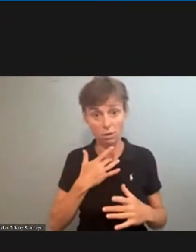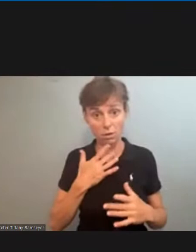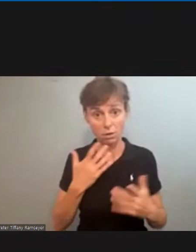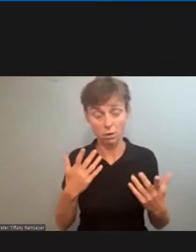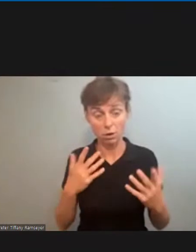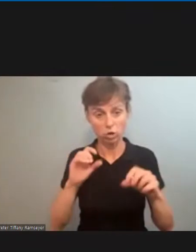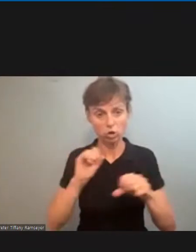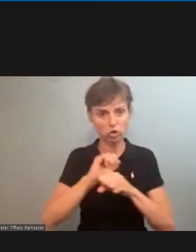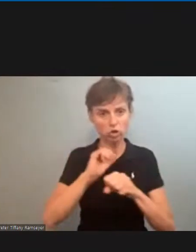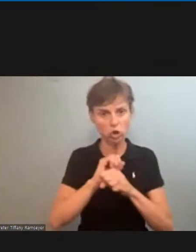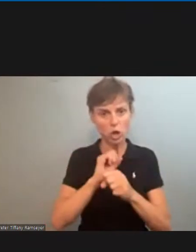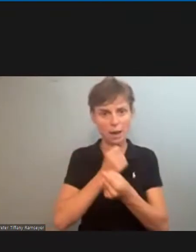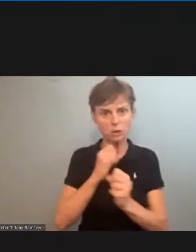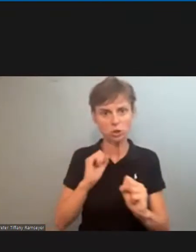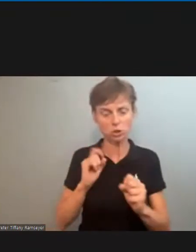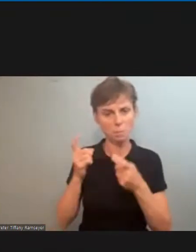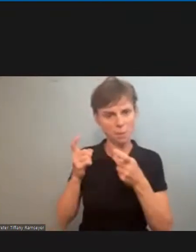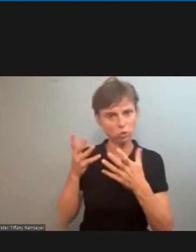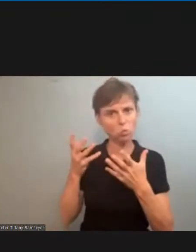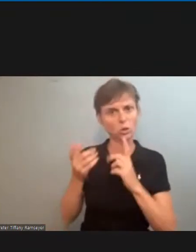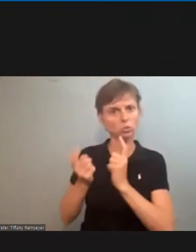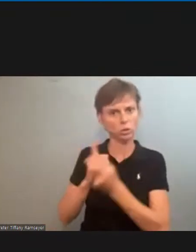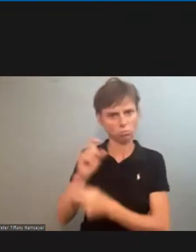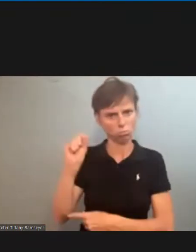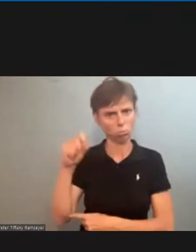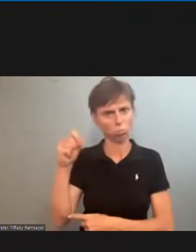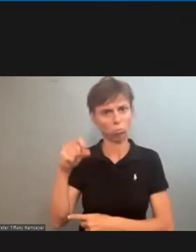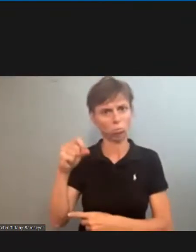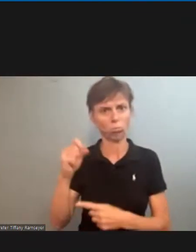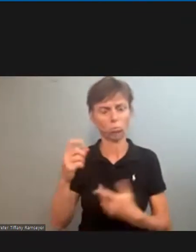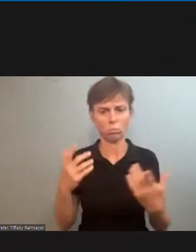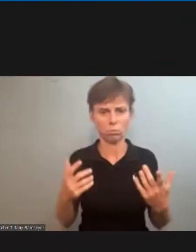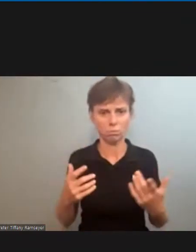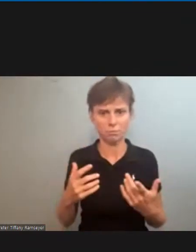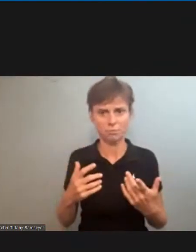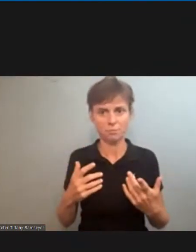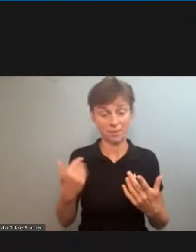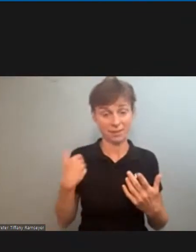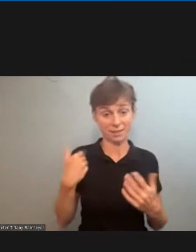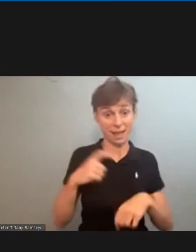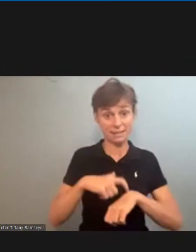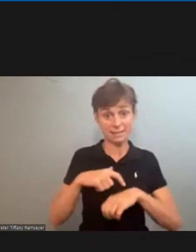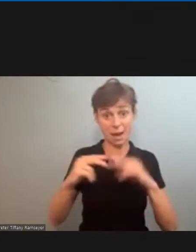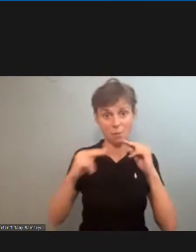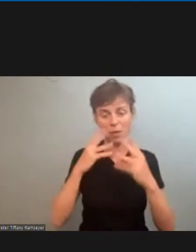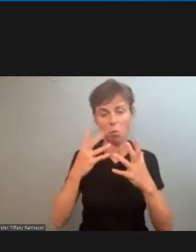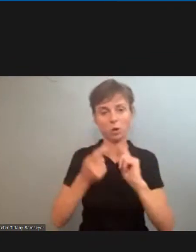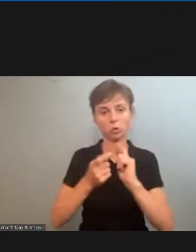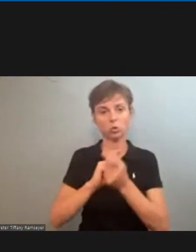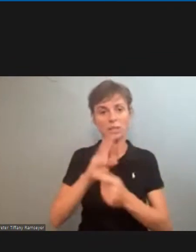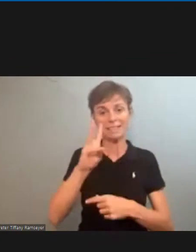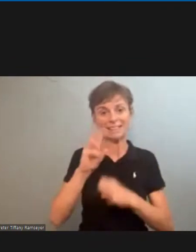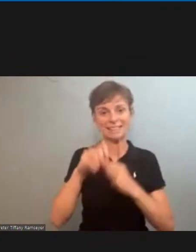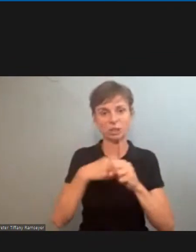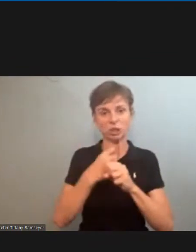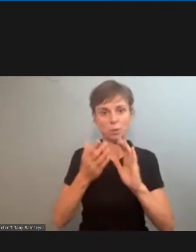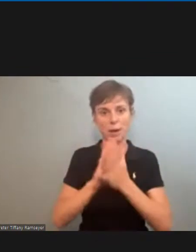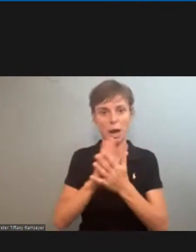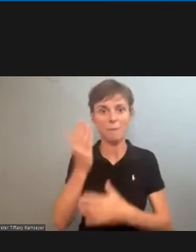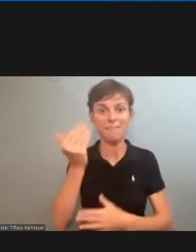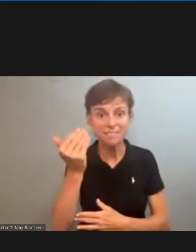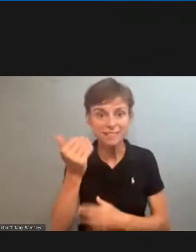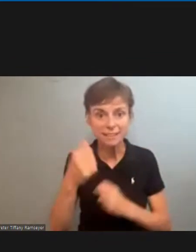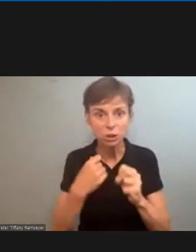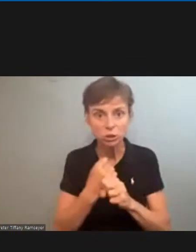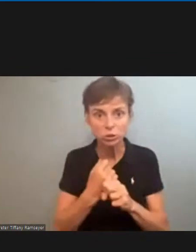does management want to change it sure they do last round of bargaining they wanted to change the six years to 15 years for those who did not yet have